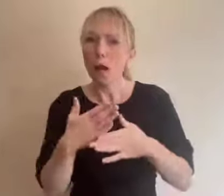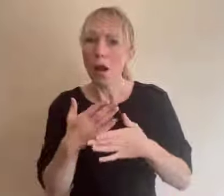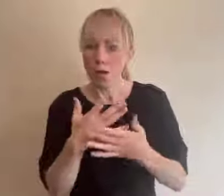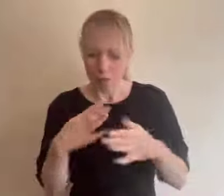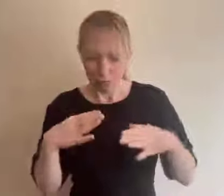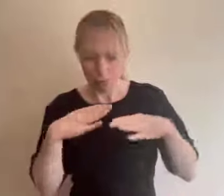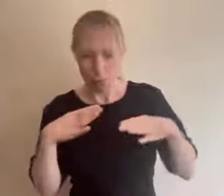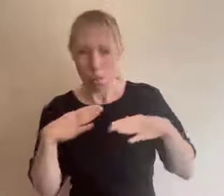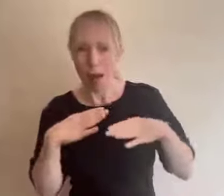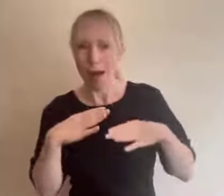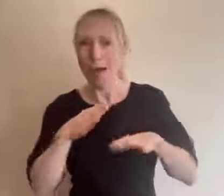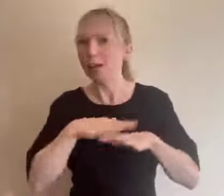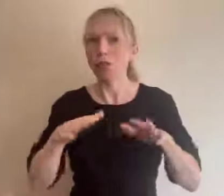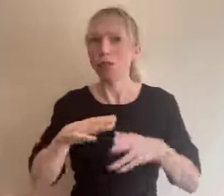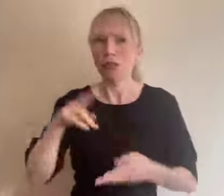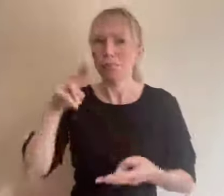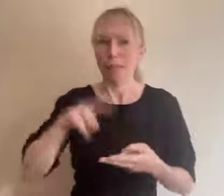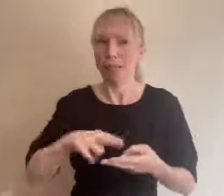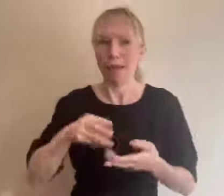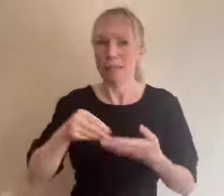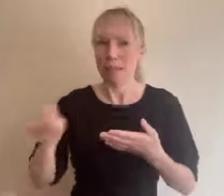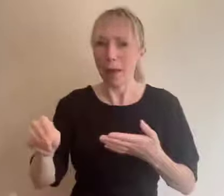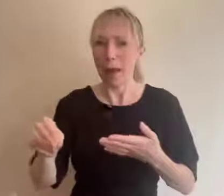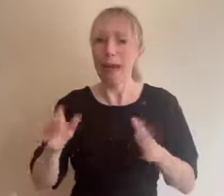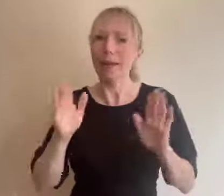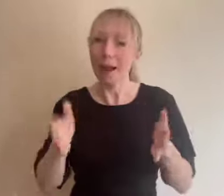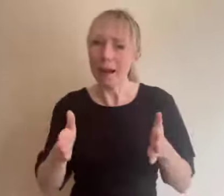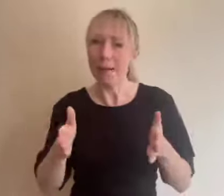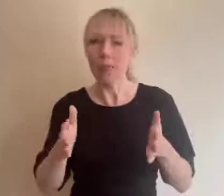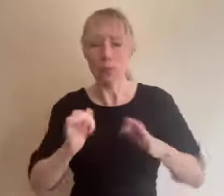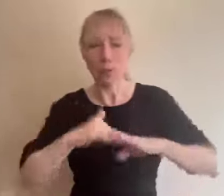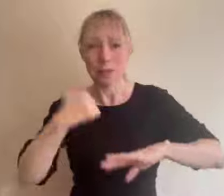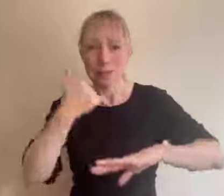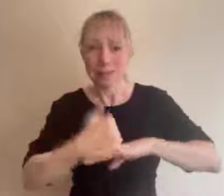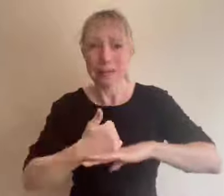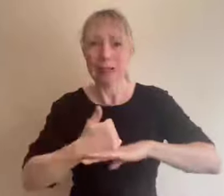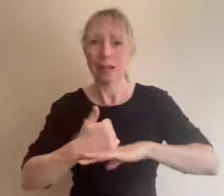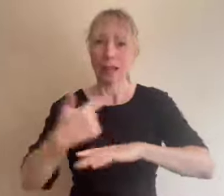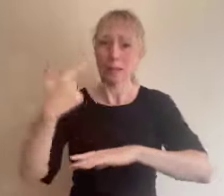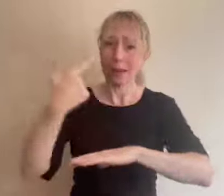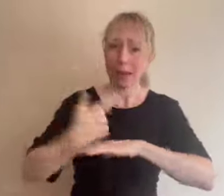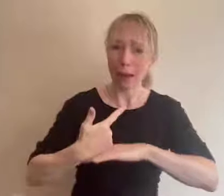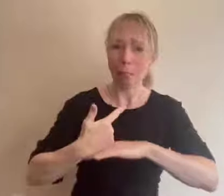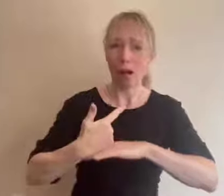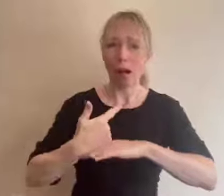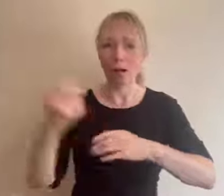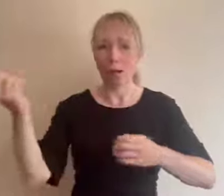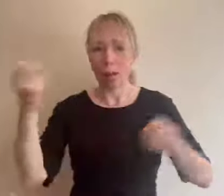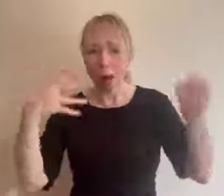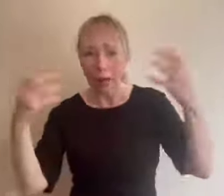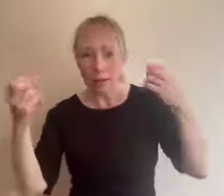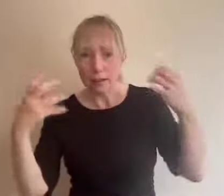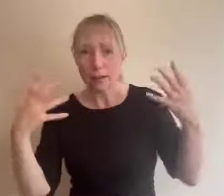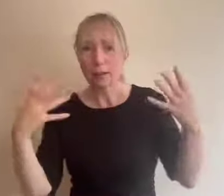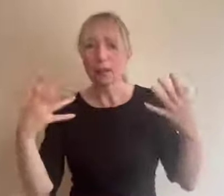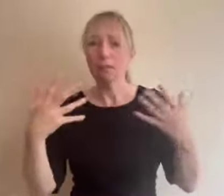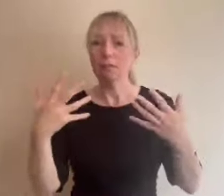speakers they have to do jobs including setting up camera and lighting angles setting up microphone and sound angles